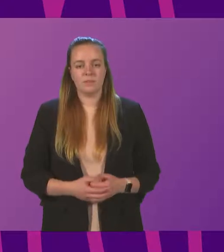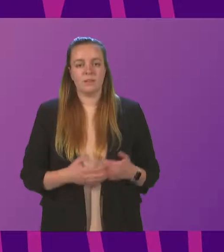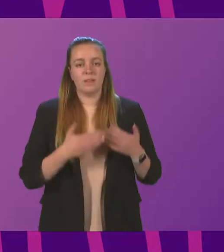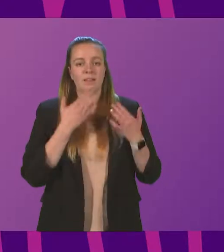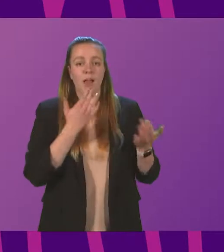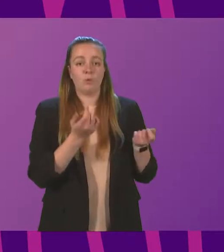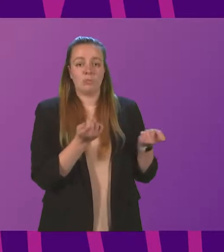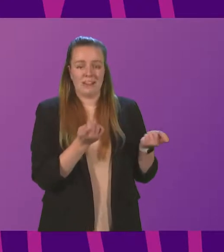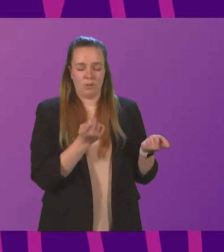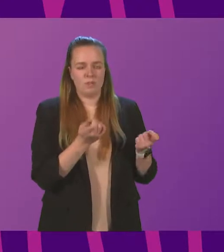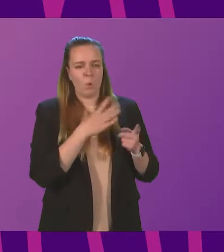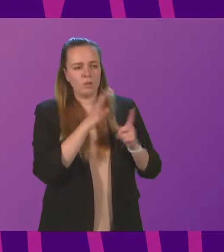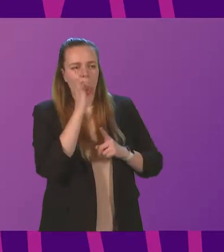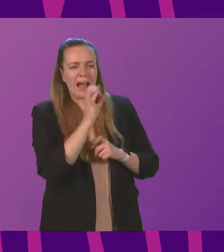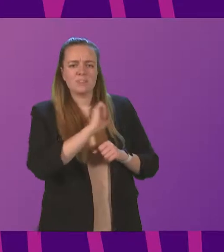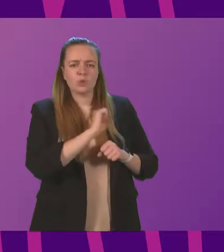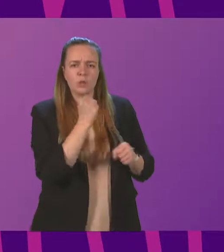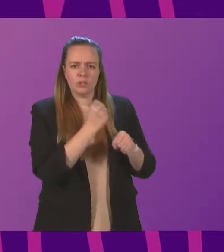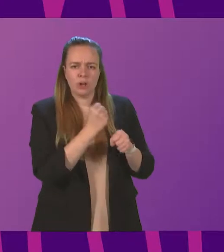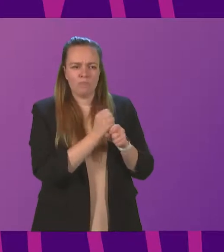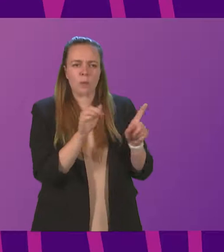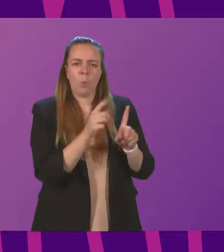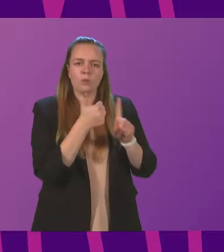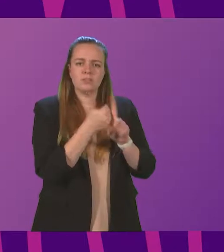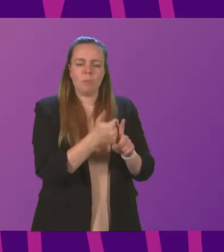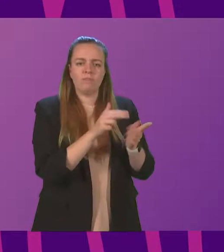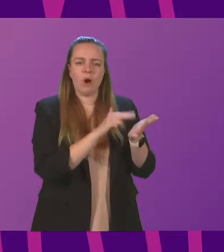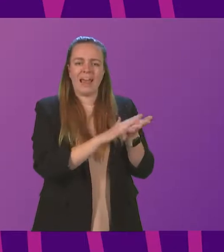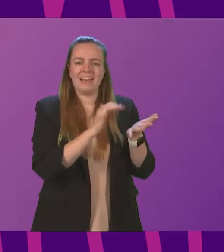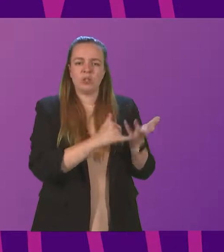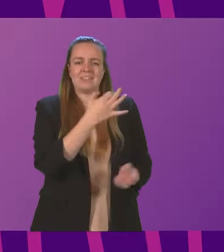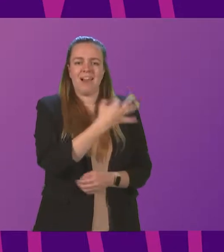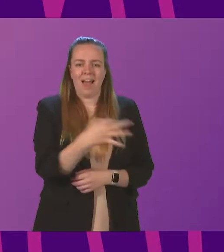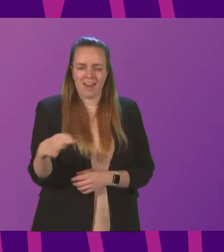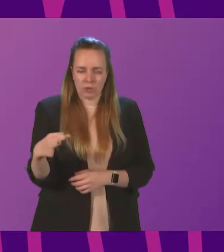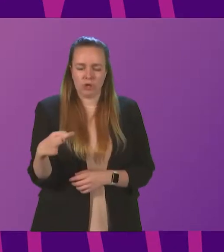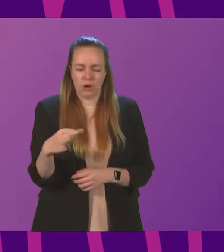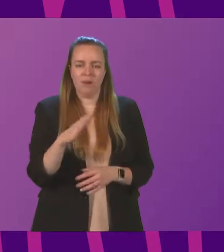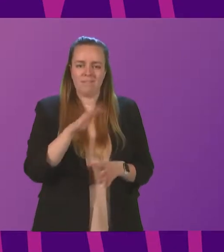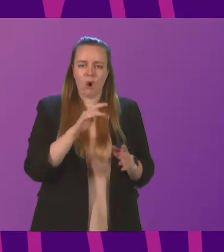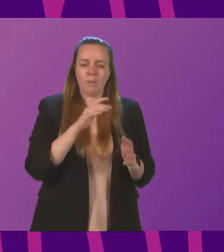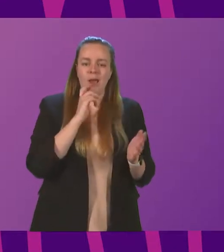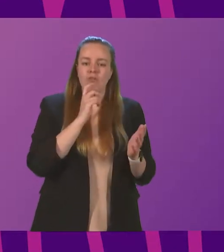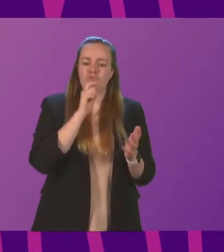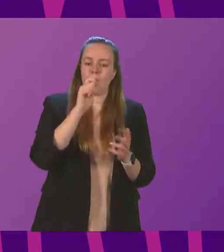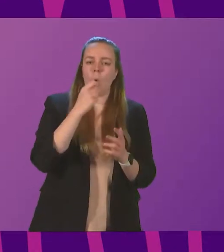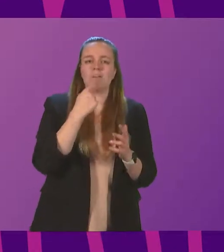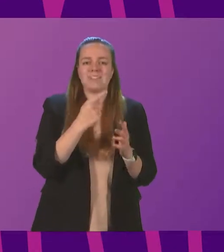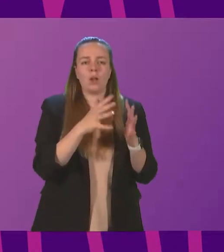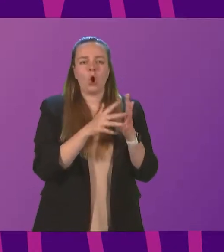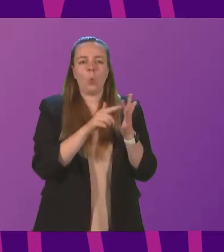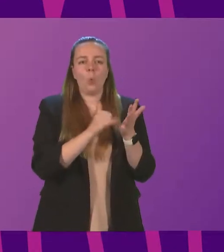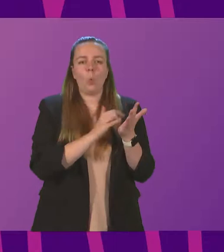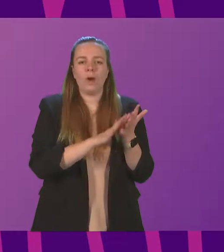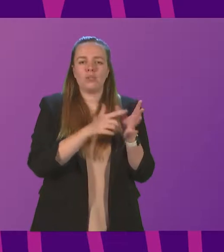To ask the Scottish Government what support is being provided to NHS Lanarkshire in light of reports that Whishaw Hospital A&E Department